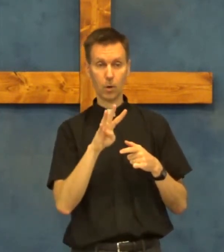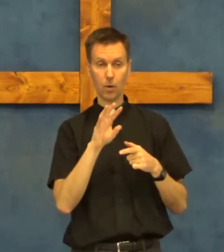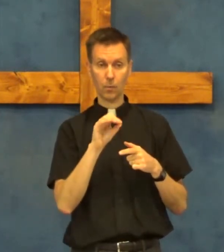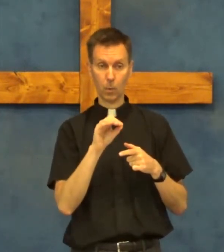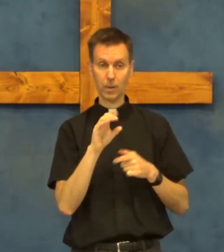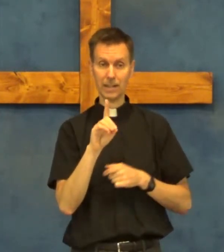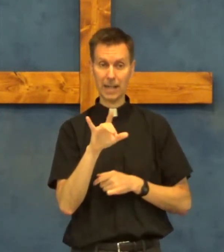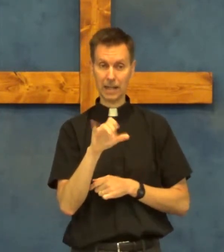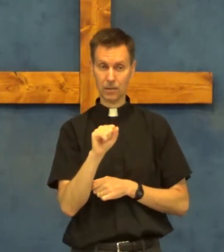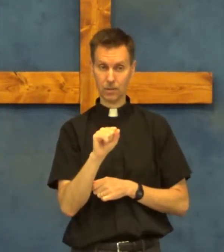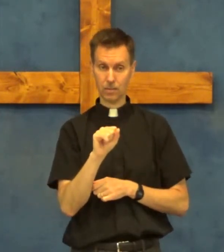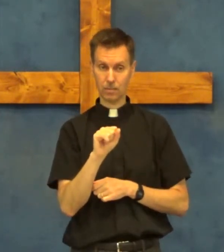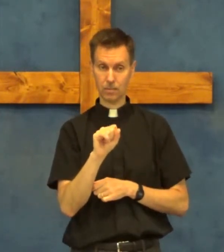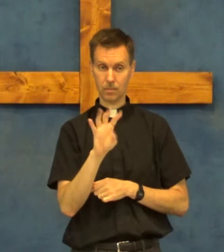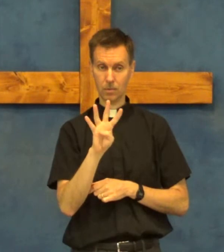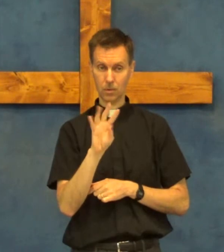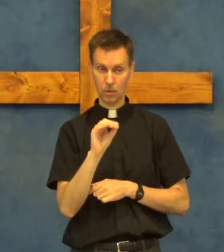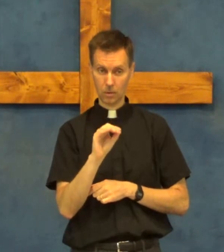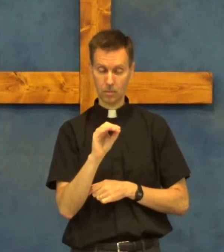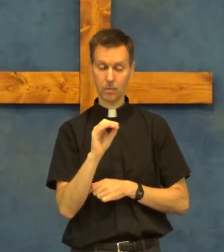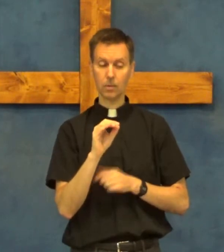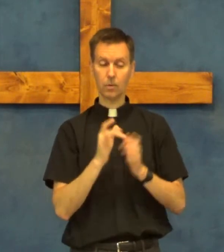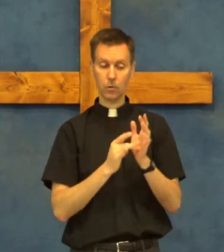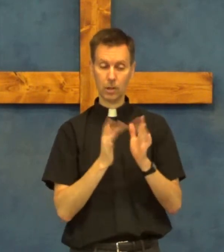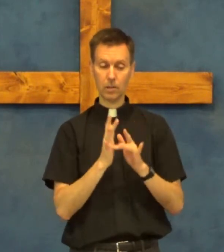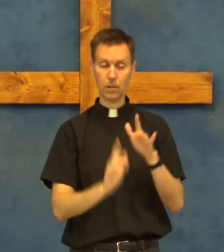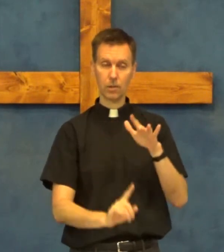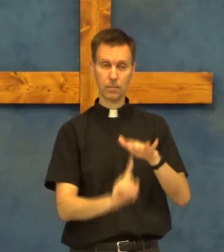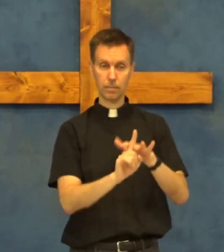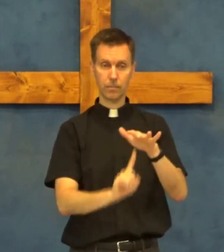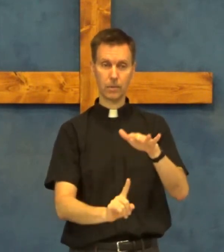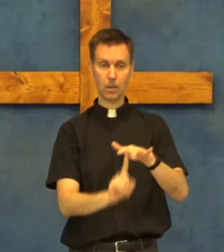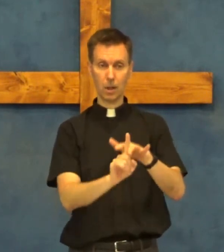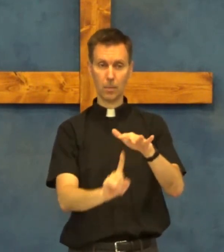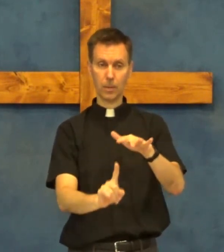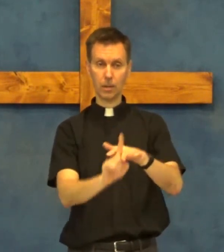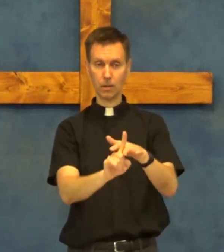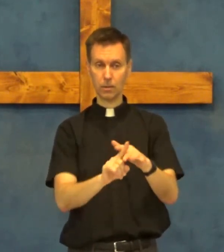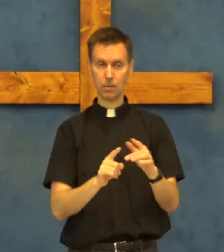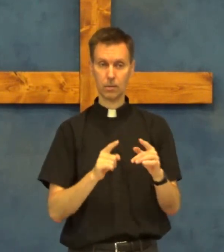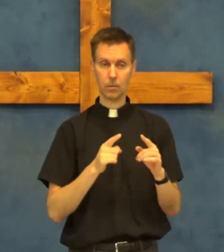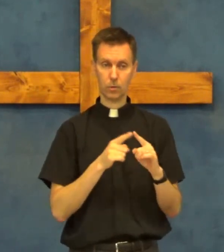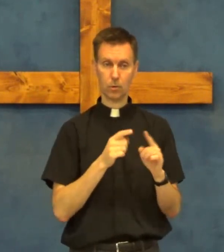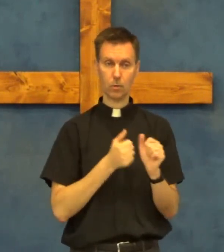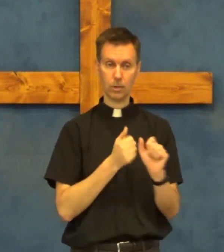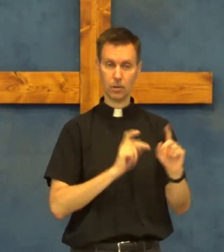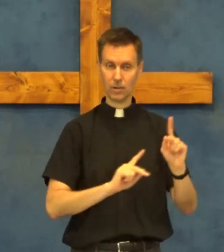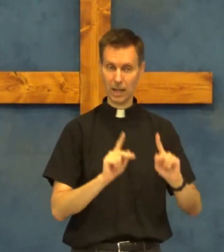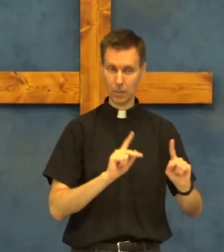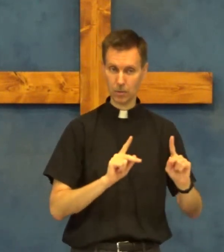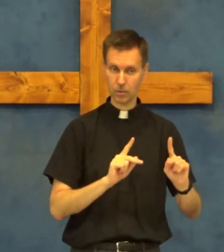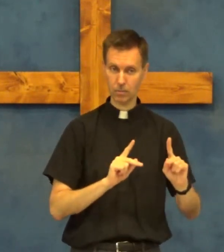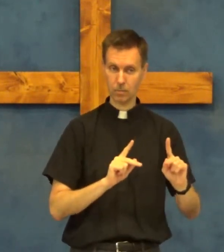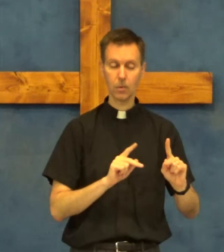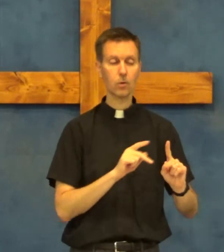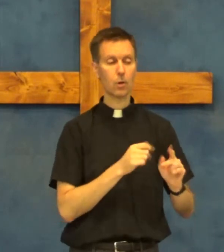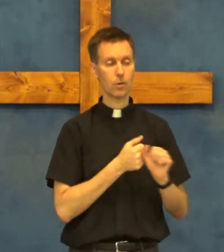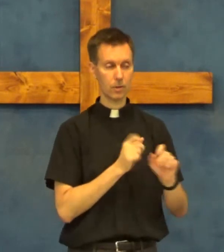forty days Jesus appeared to the disciples so the